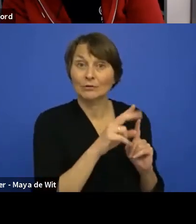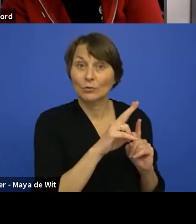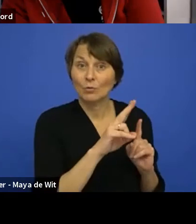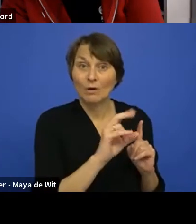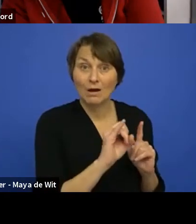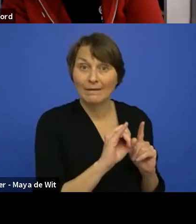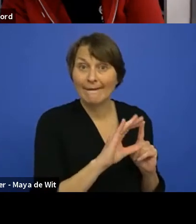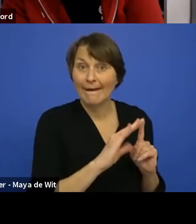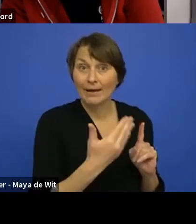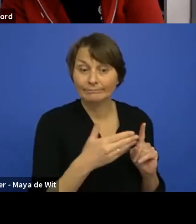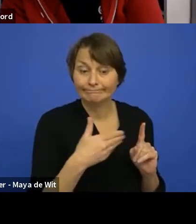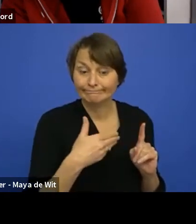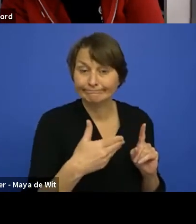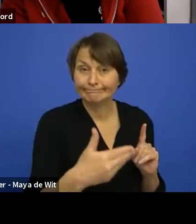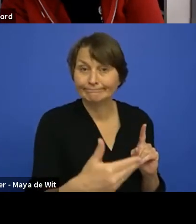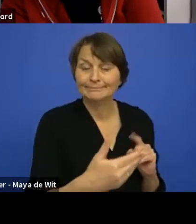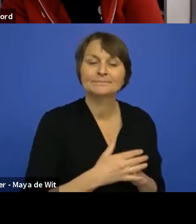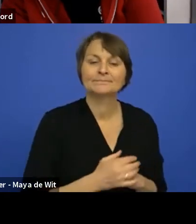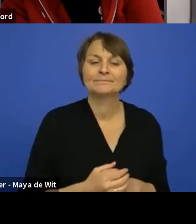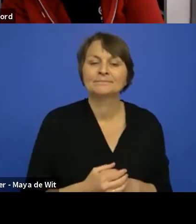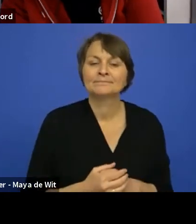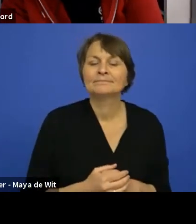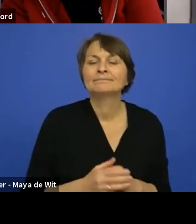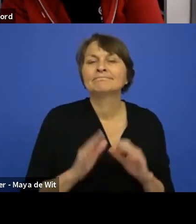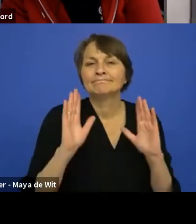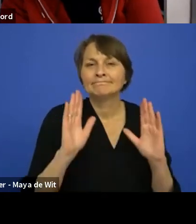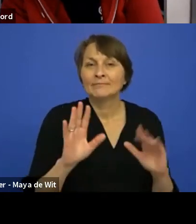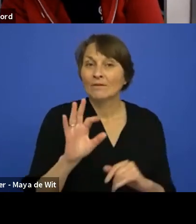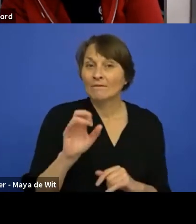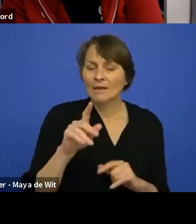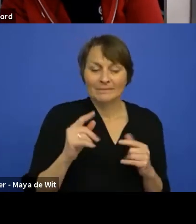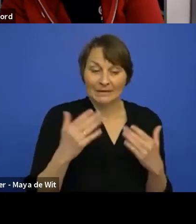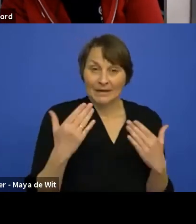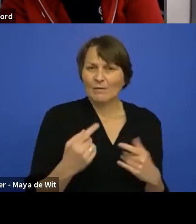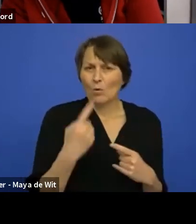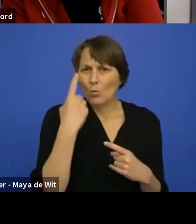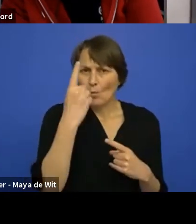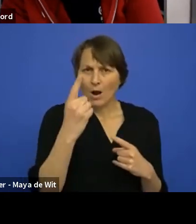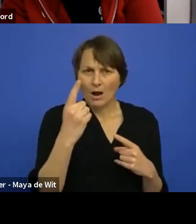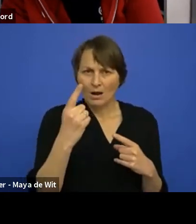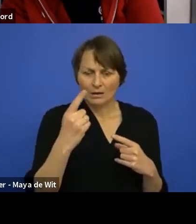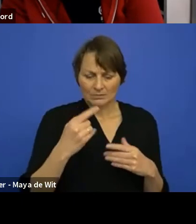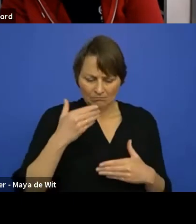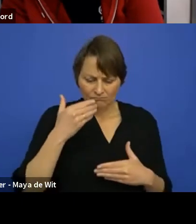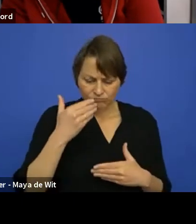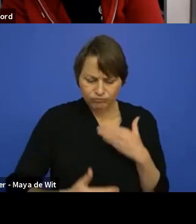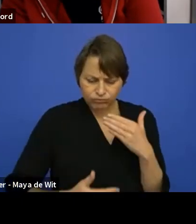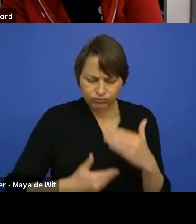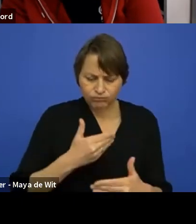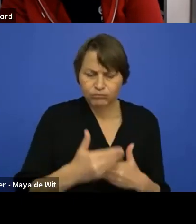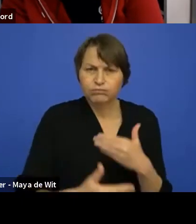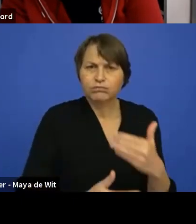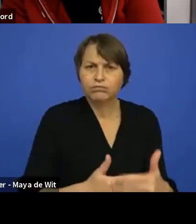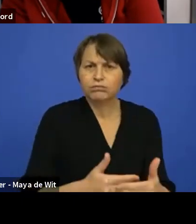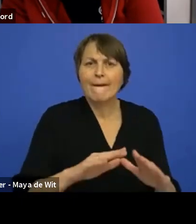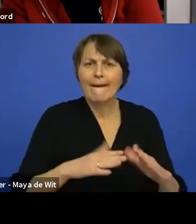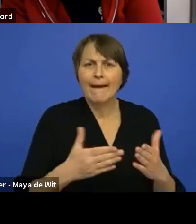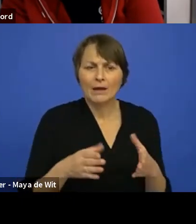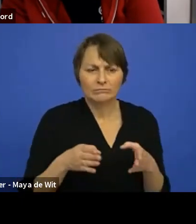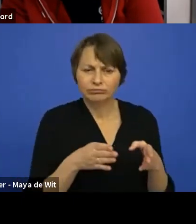Well, today we kind of have one roadmap for all of the Umbraco projects. Uh, so we have, uh, like a combined roadmap that